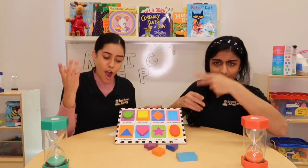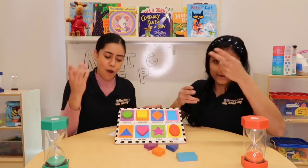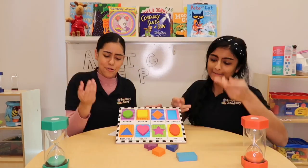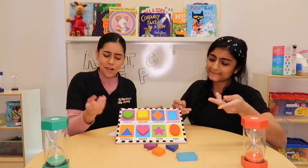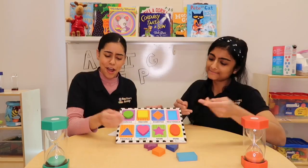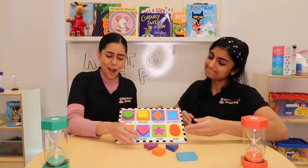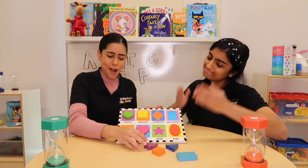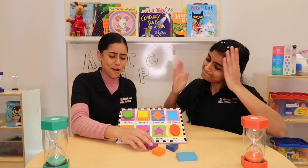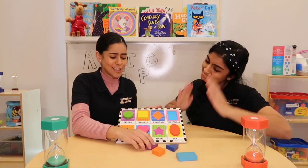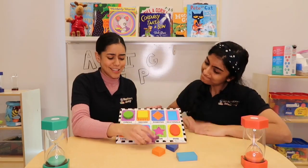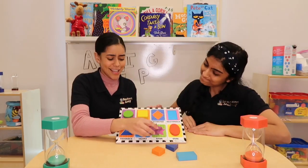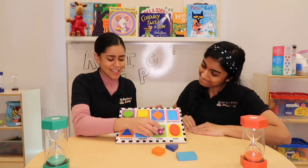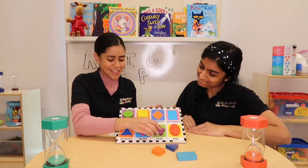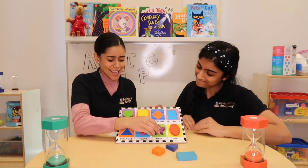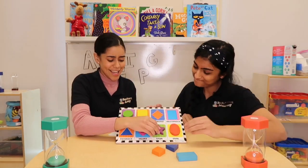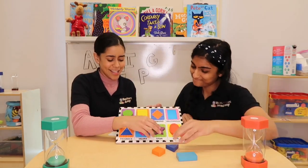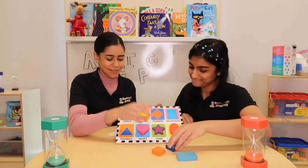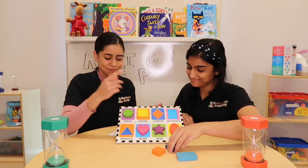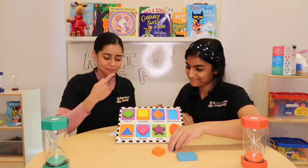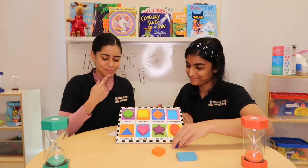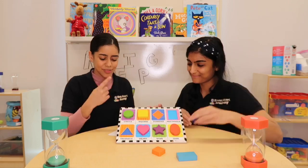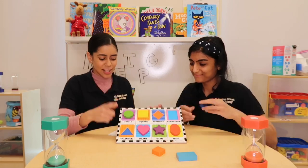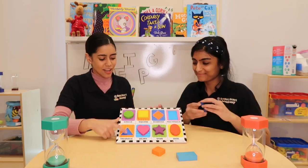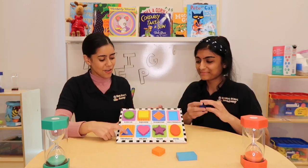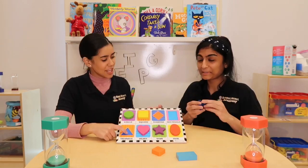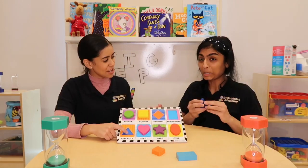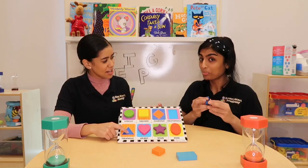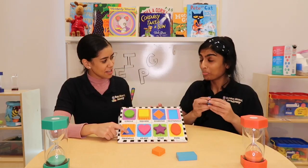oh no, it doesn't. Hmm, to go here?